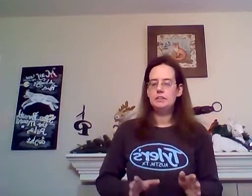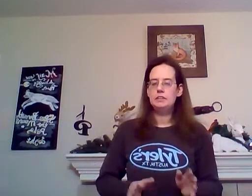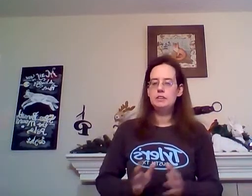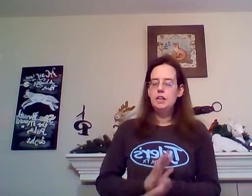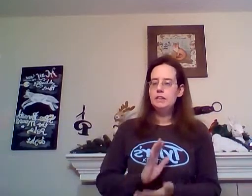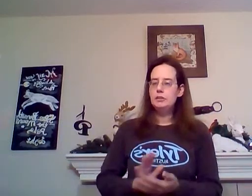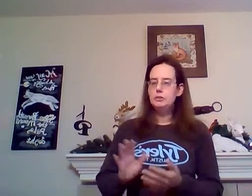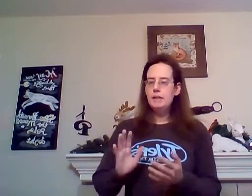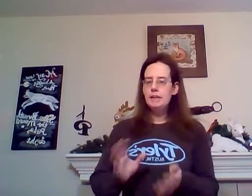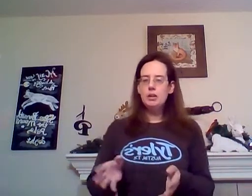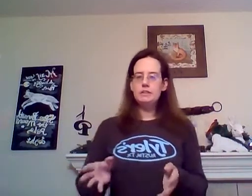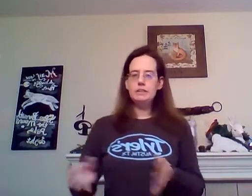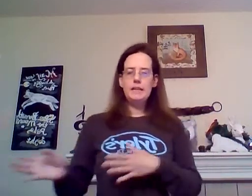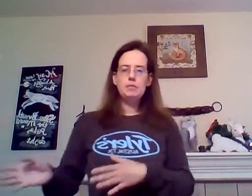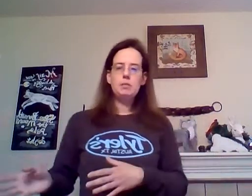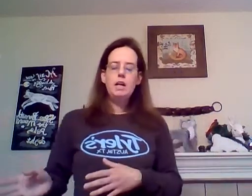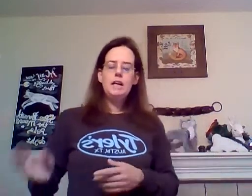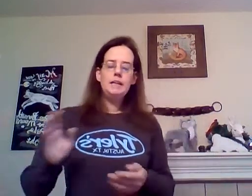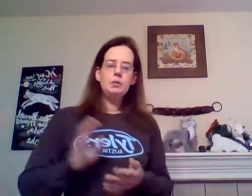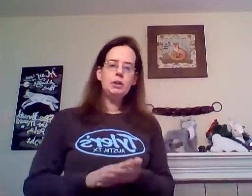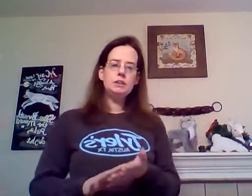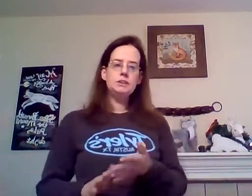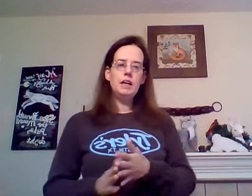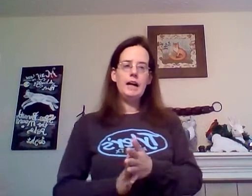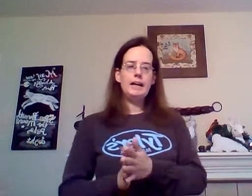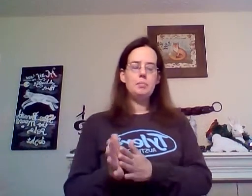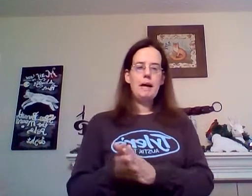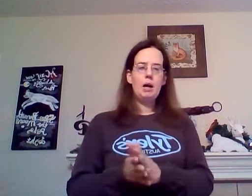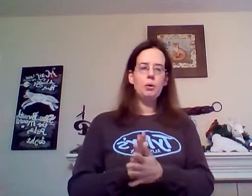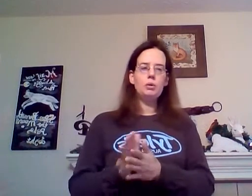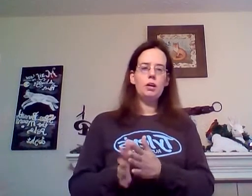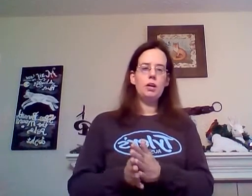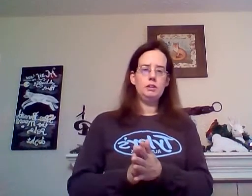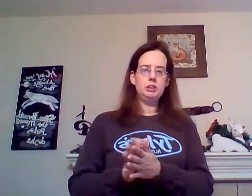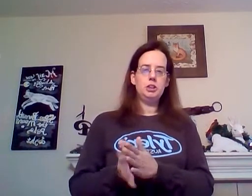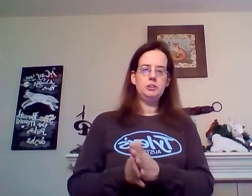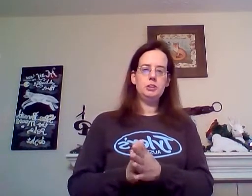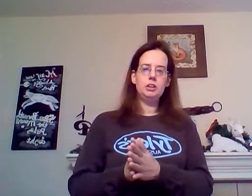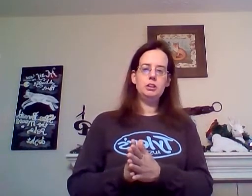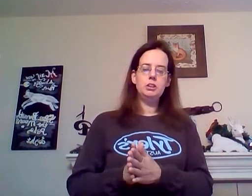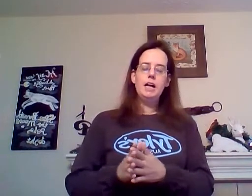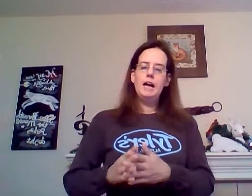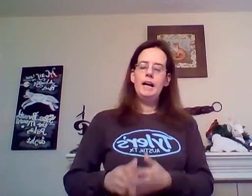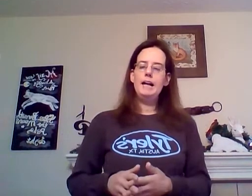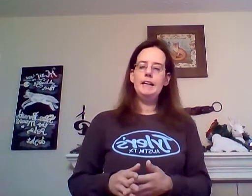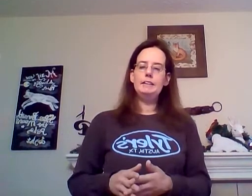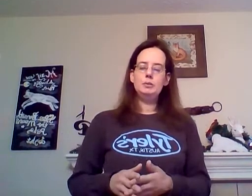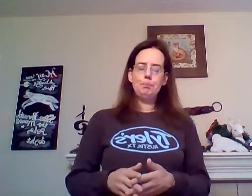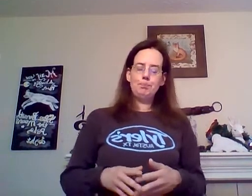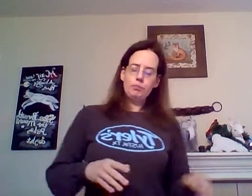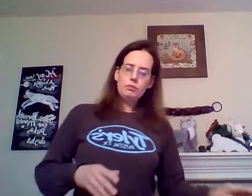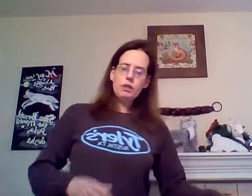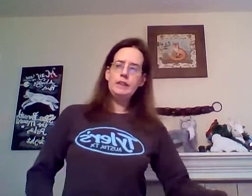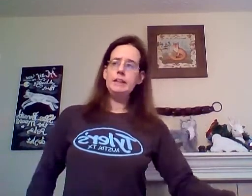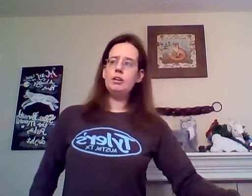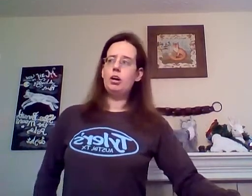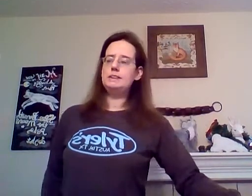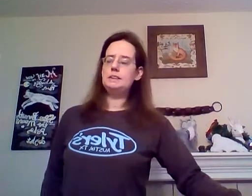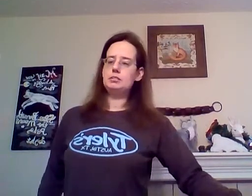talented now you may have heard the name he was adam powell on charles in charge and he had also